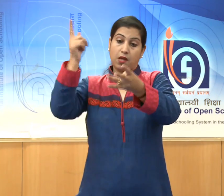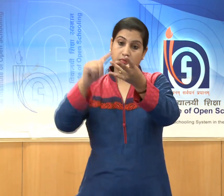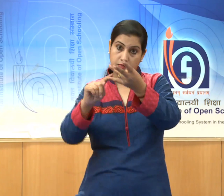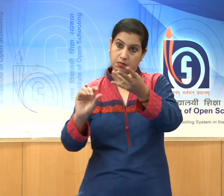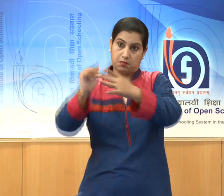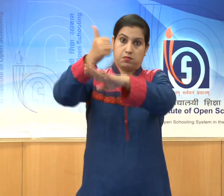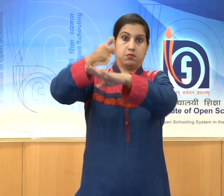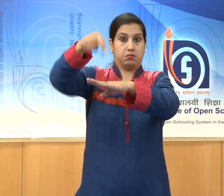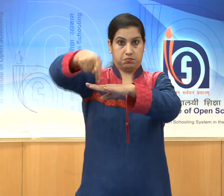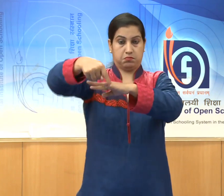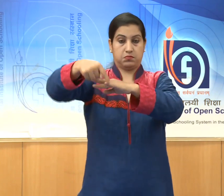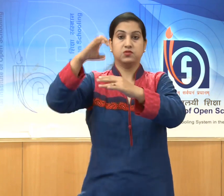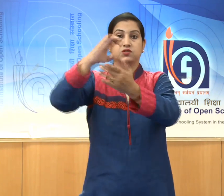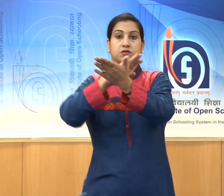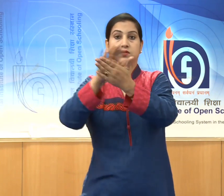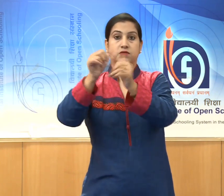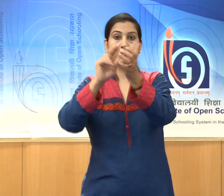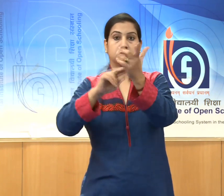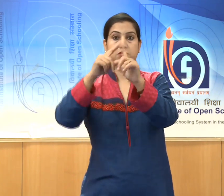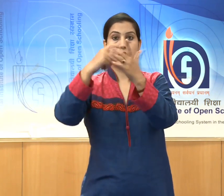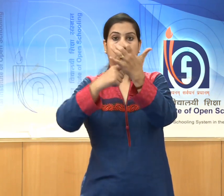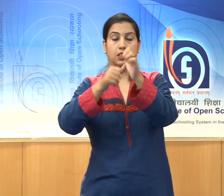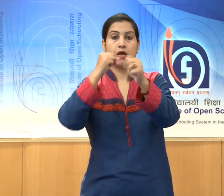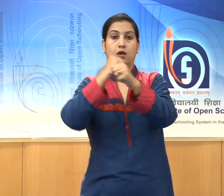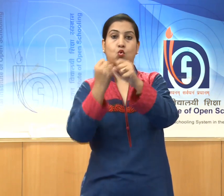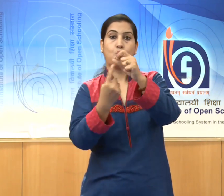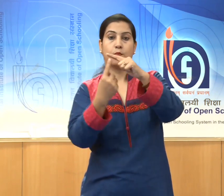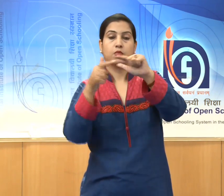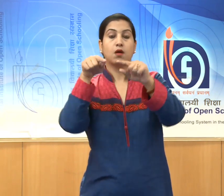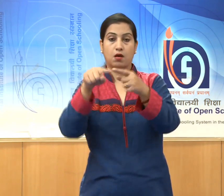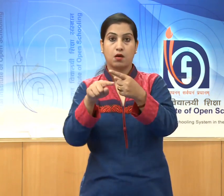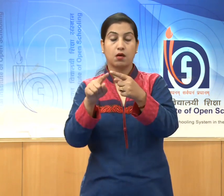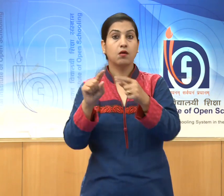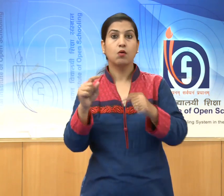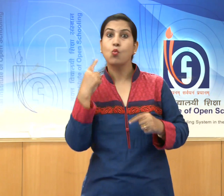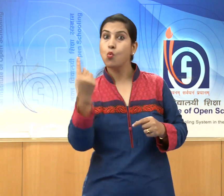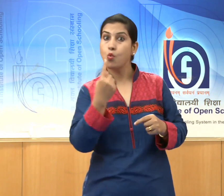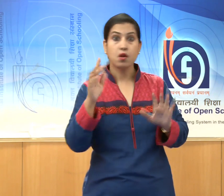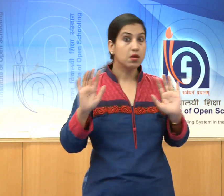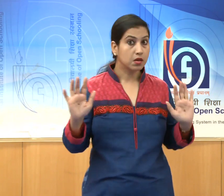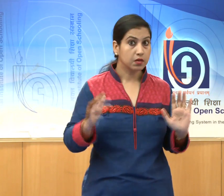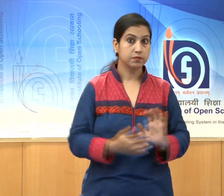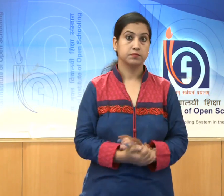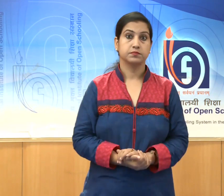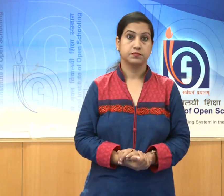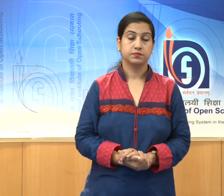Guptas were not only great